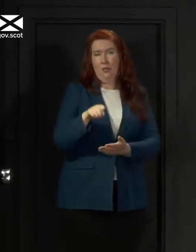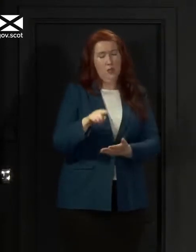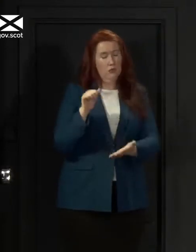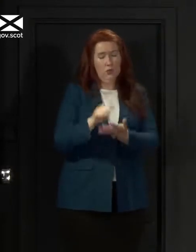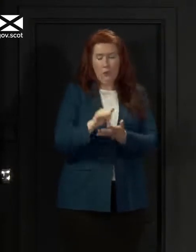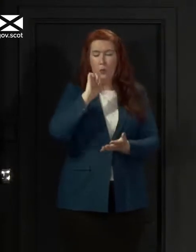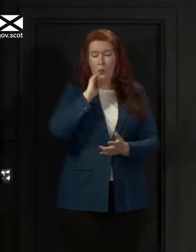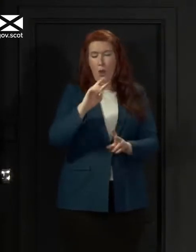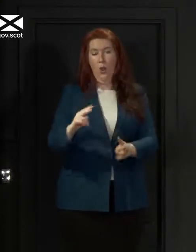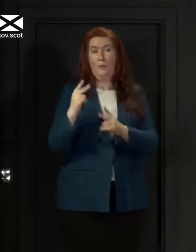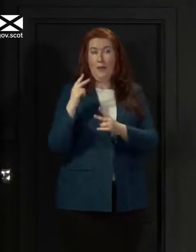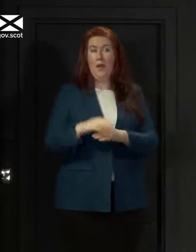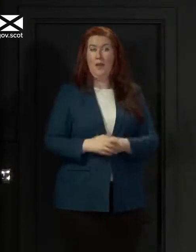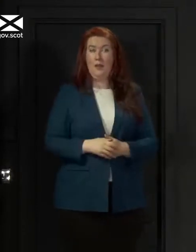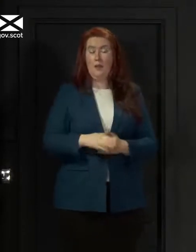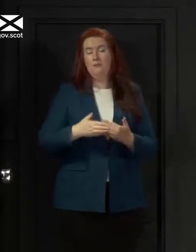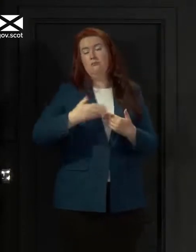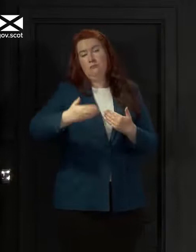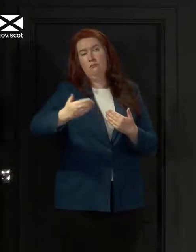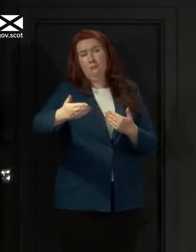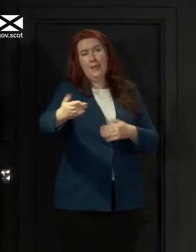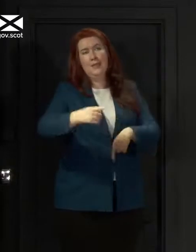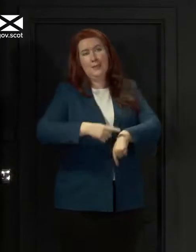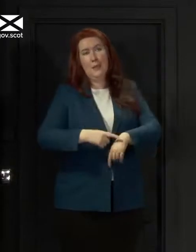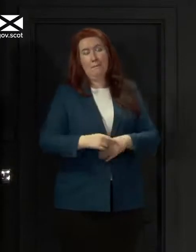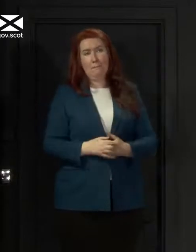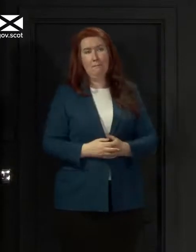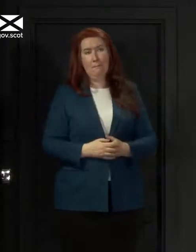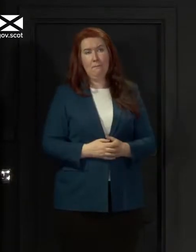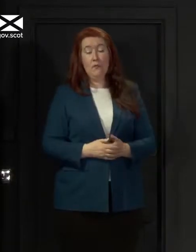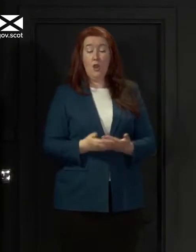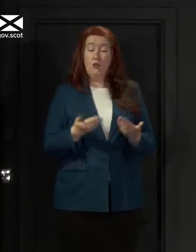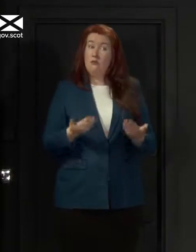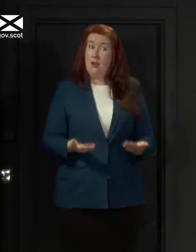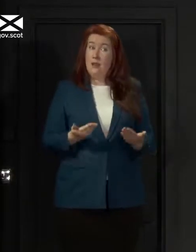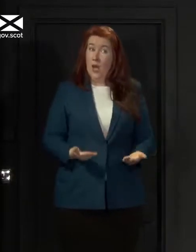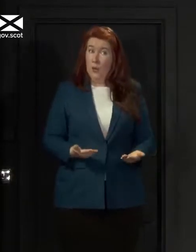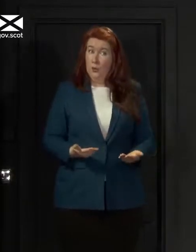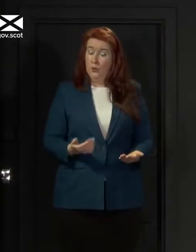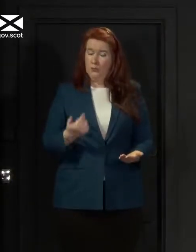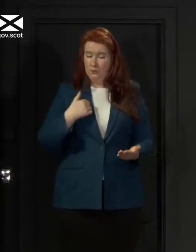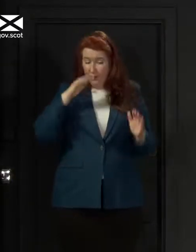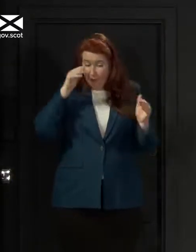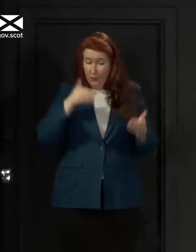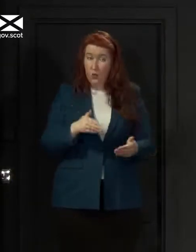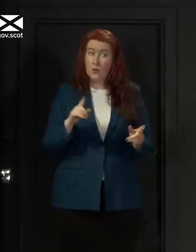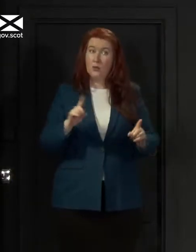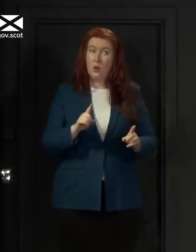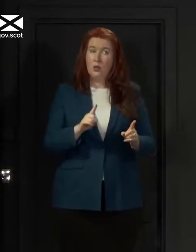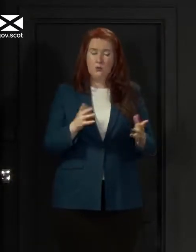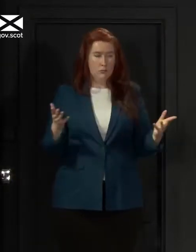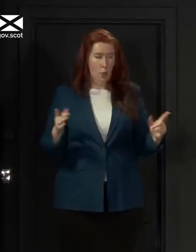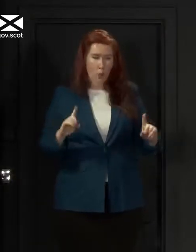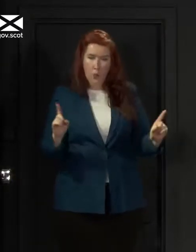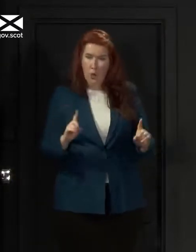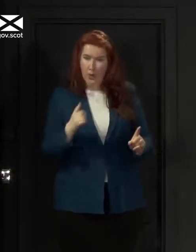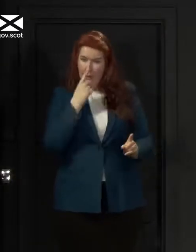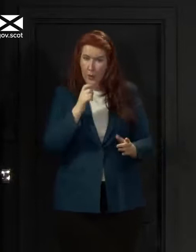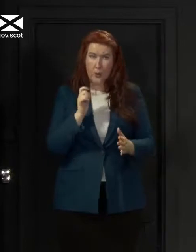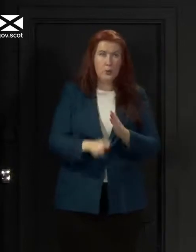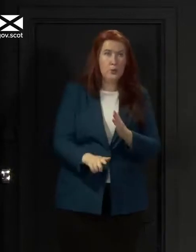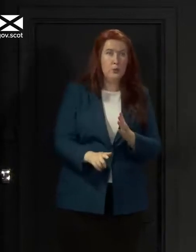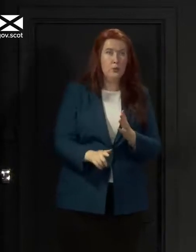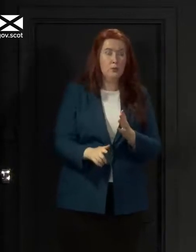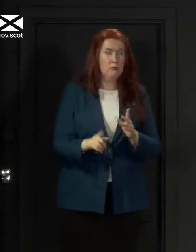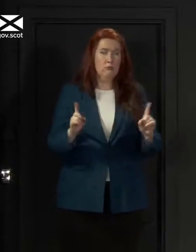thing to happen in the fullness of time. Right now, my focus is on what more do I need to do to